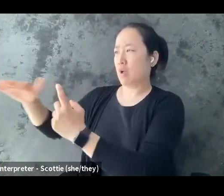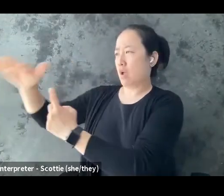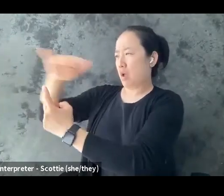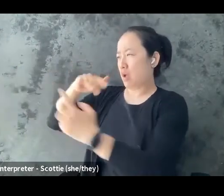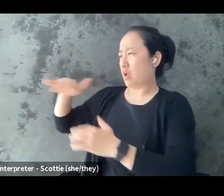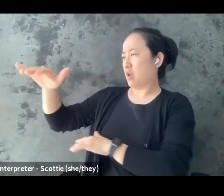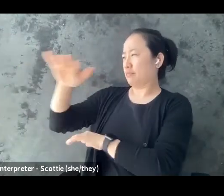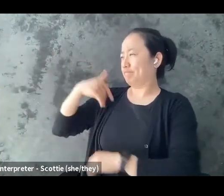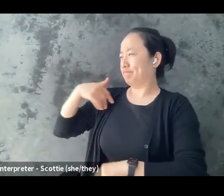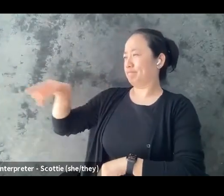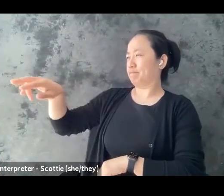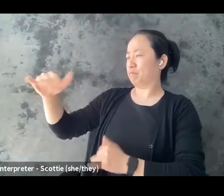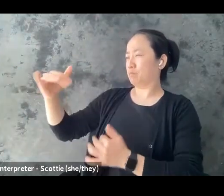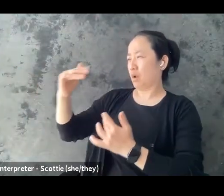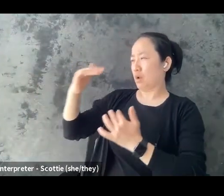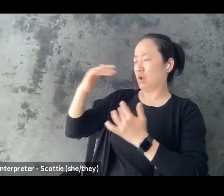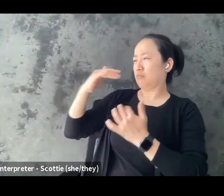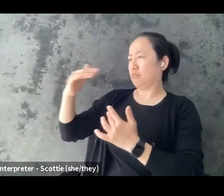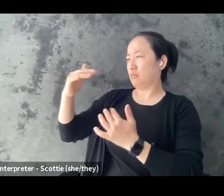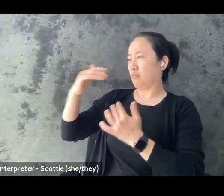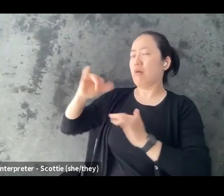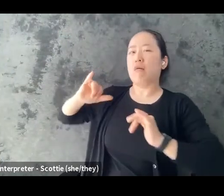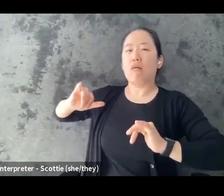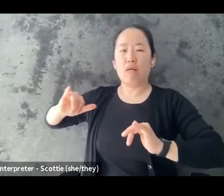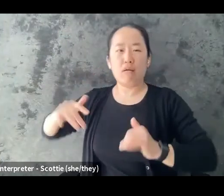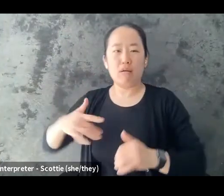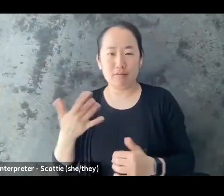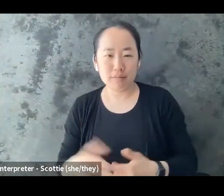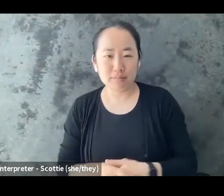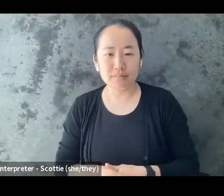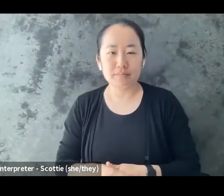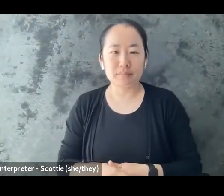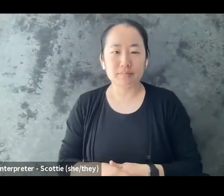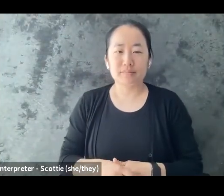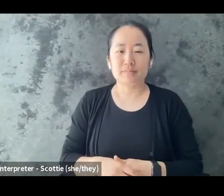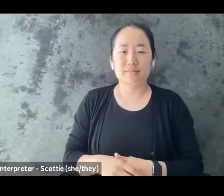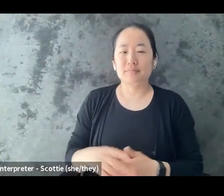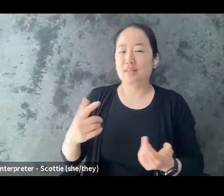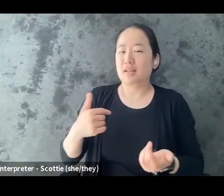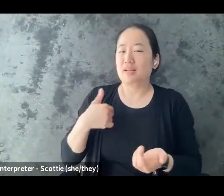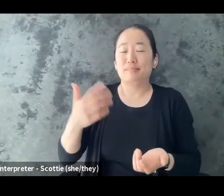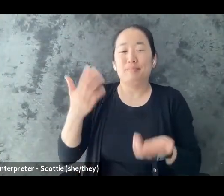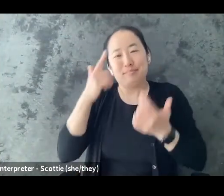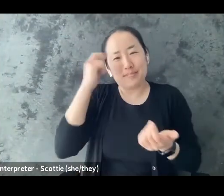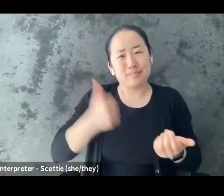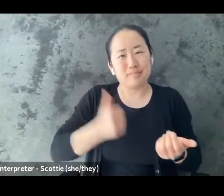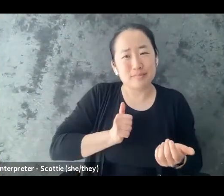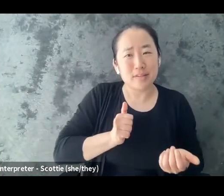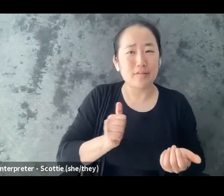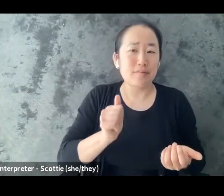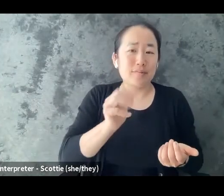these signs aren't as apparent but i just really can trust my intuition that this person will be supportive or will at least